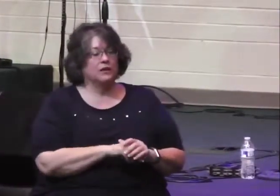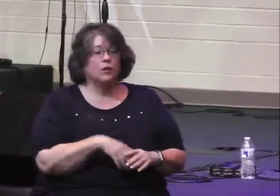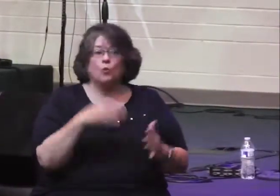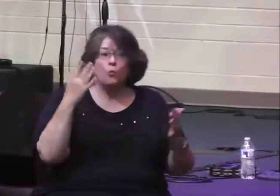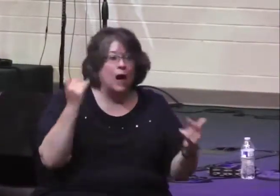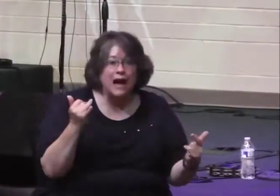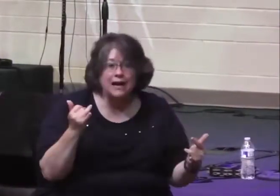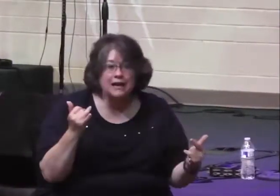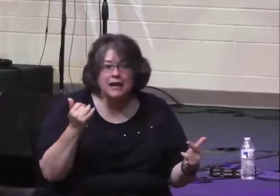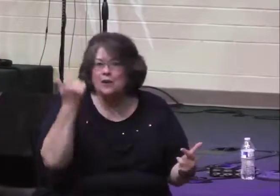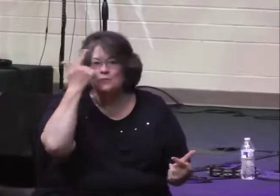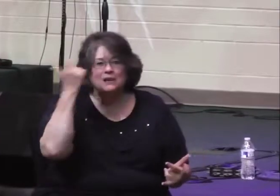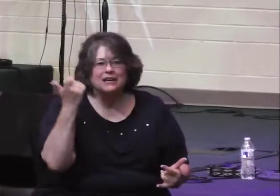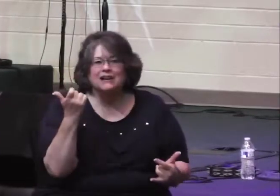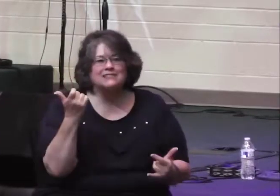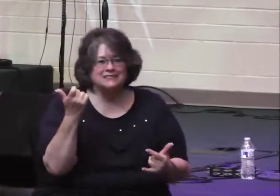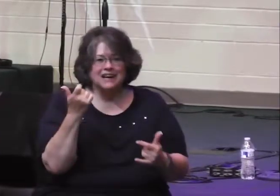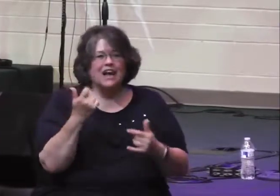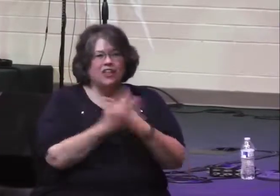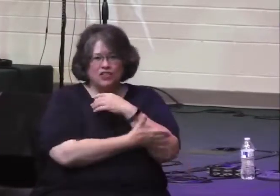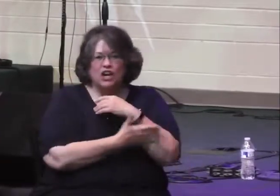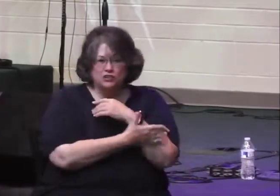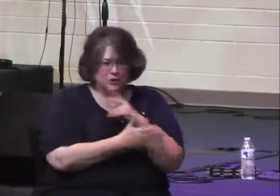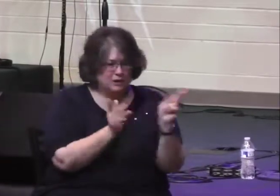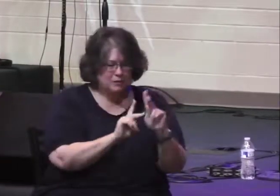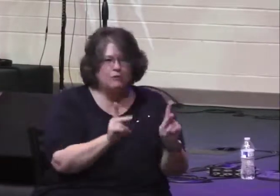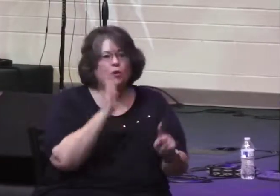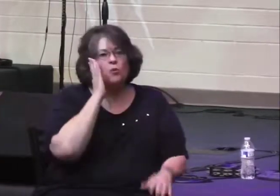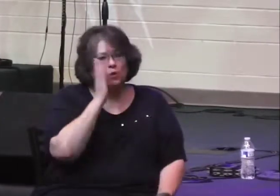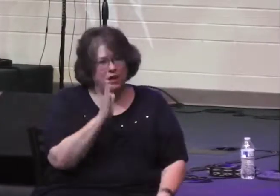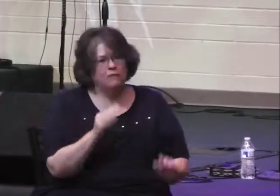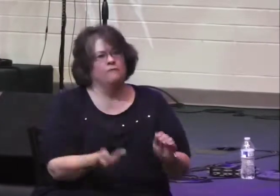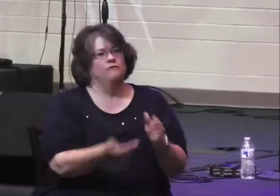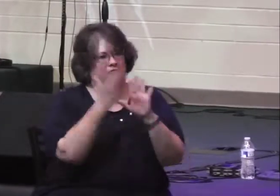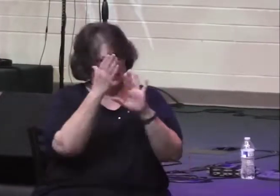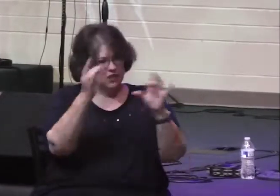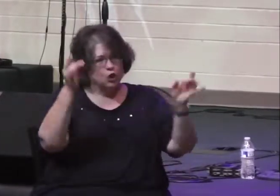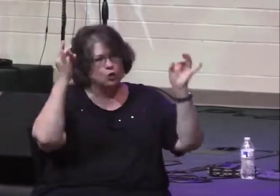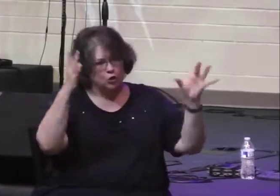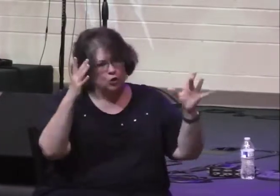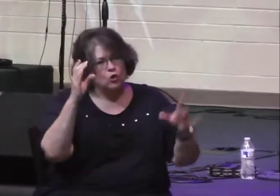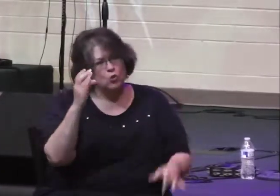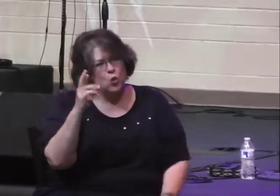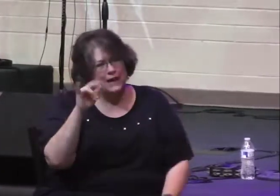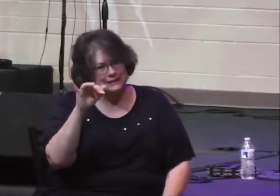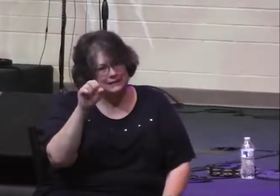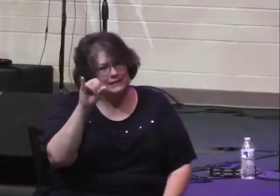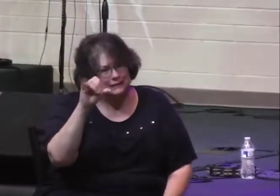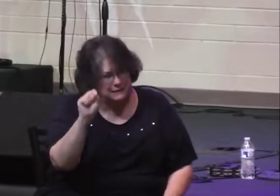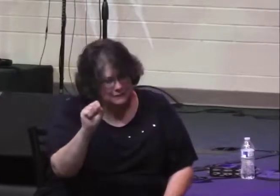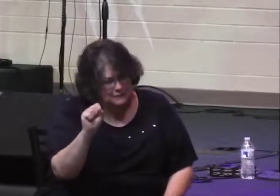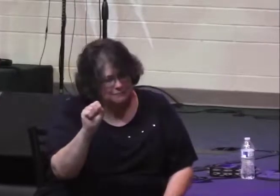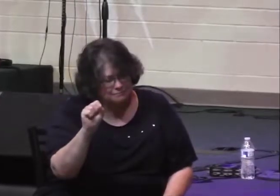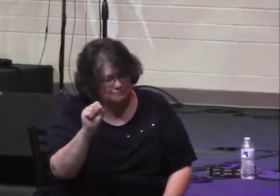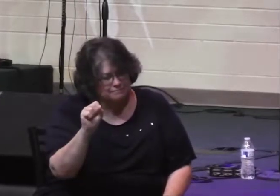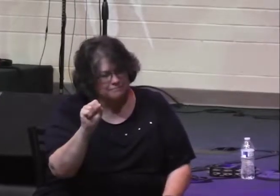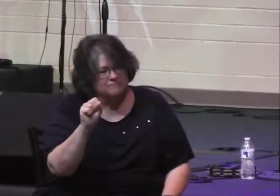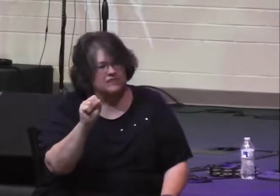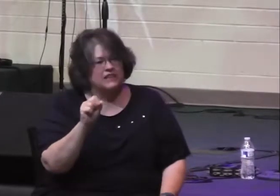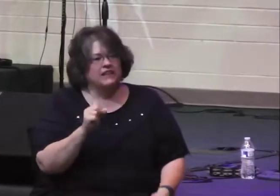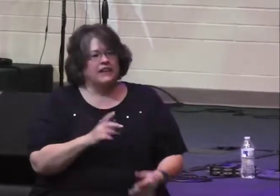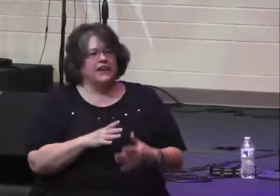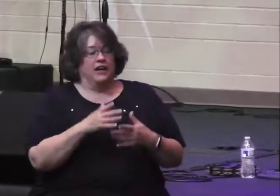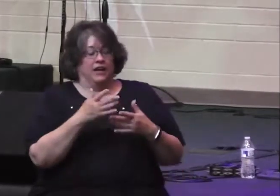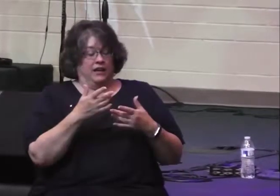nation is about to face a crisis. Now, they reach that crisis when we come to chapter 20,